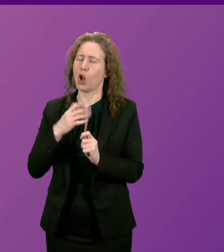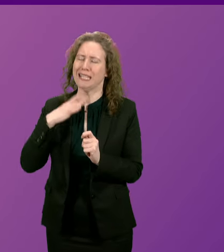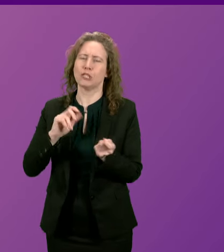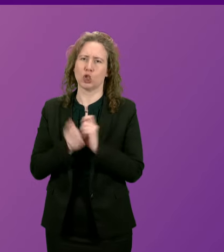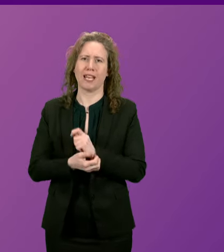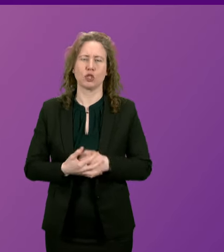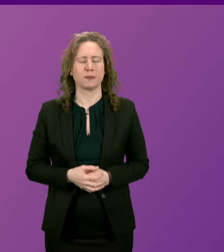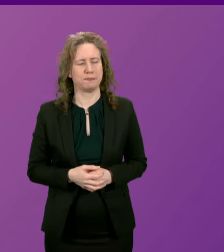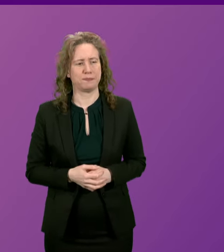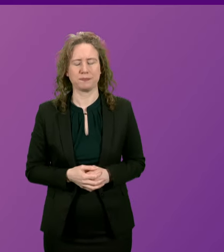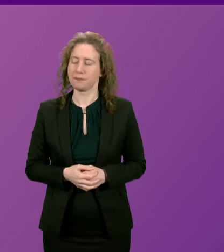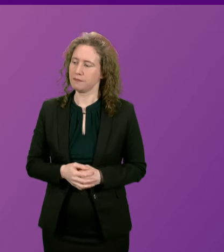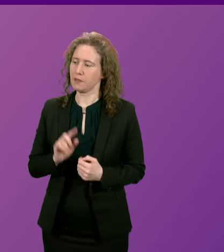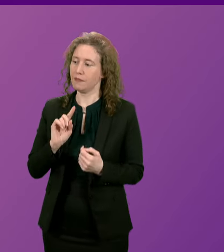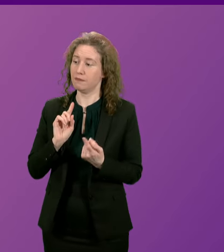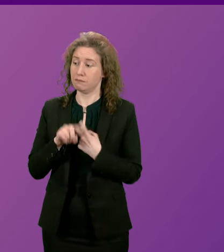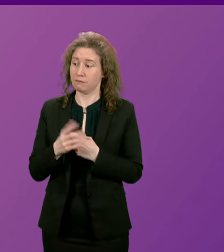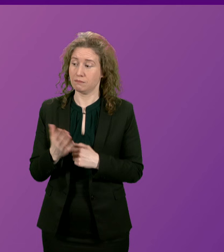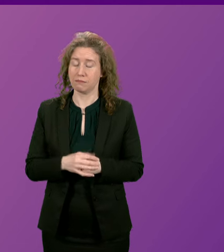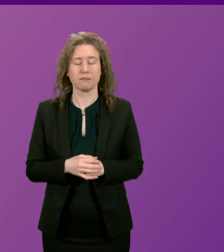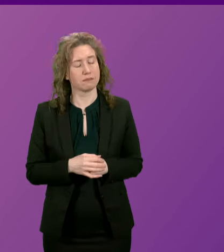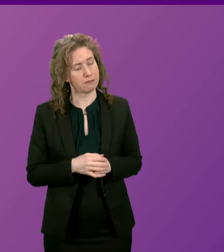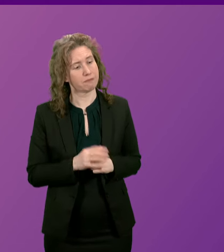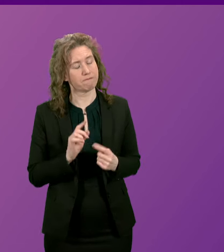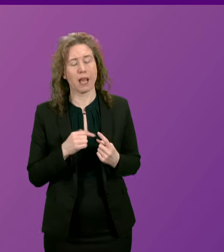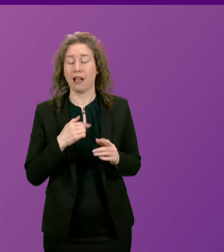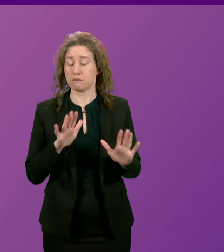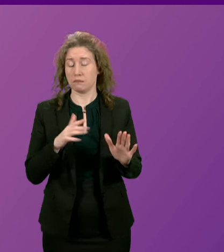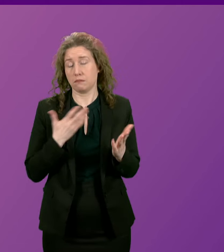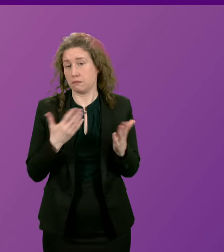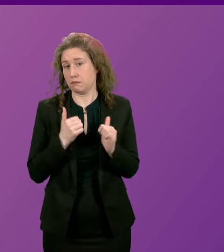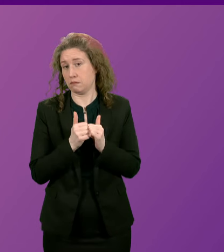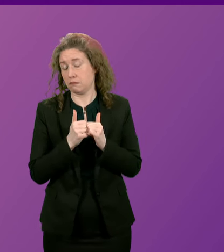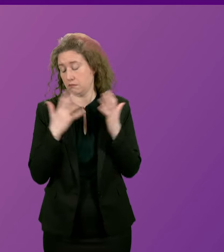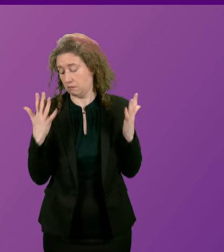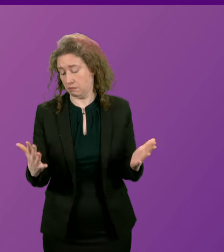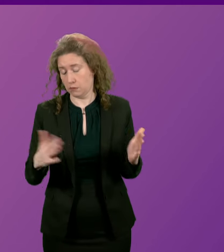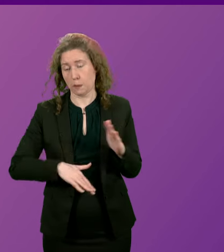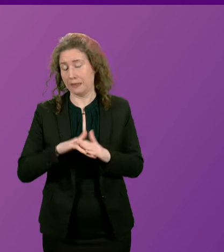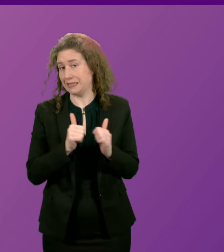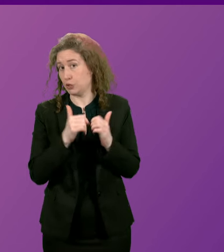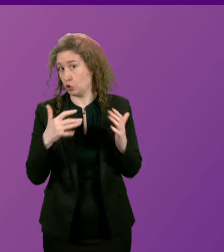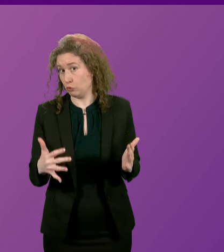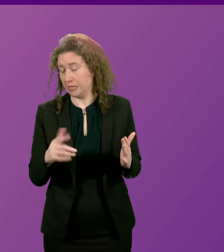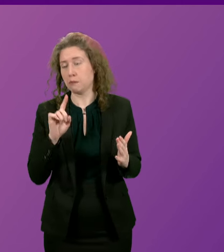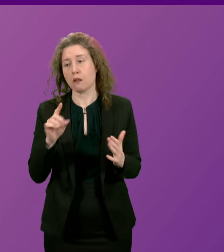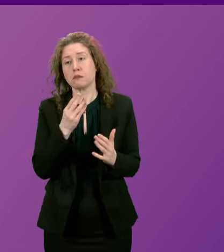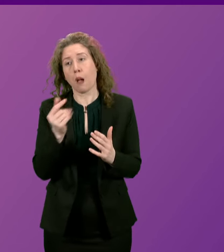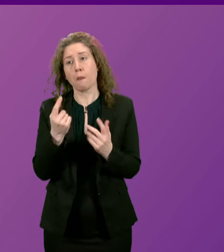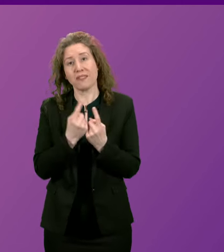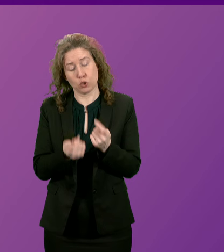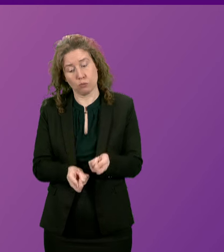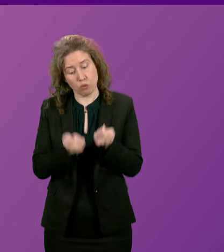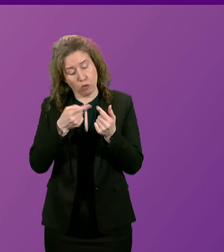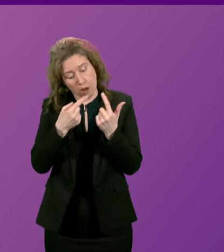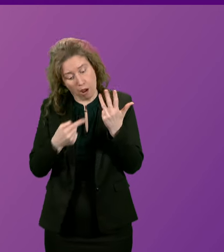First Minister. I'm sorry, don't obviously agree with that in the slightest. What I would say about some of the issues that Anas Alwar has raised,